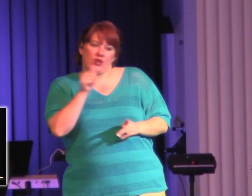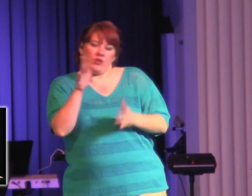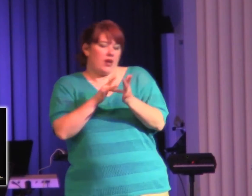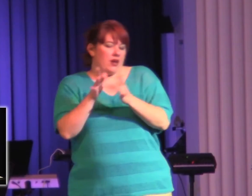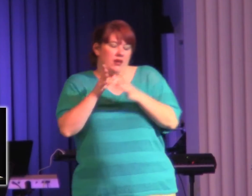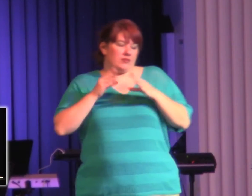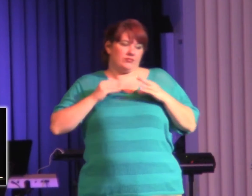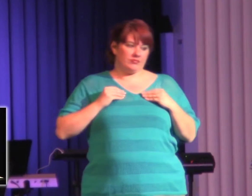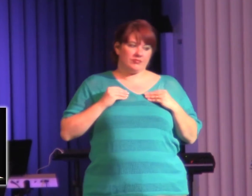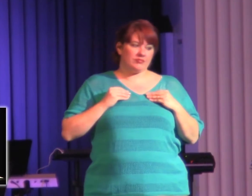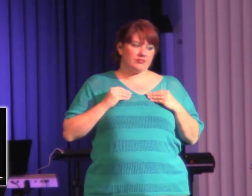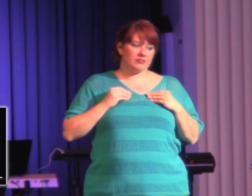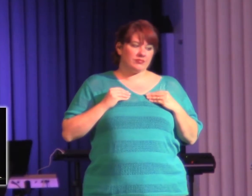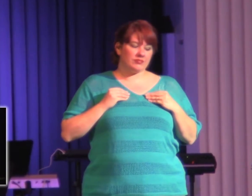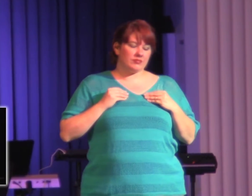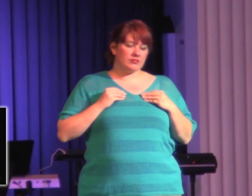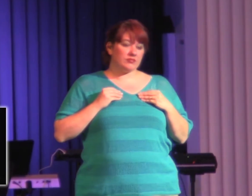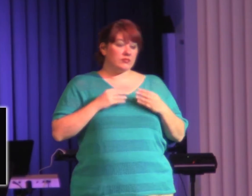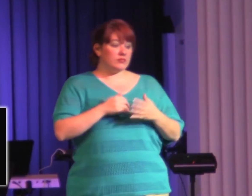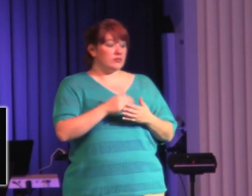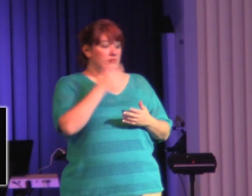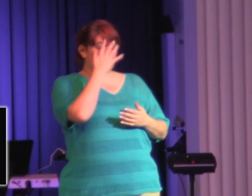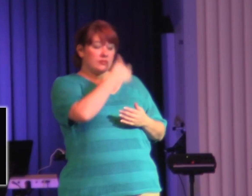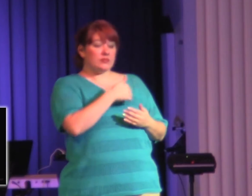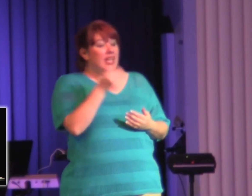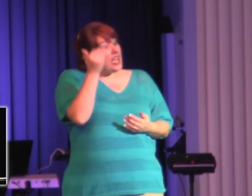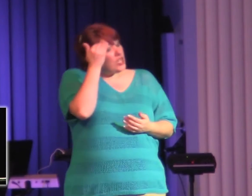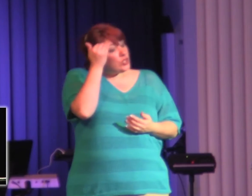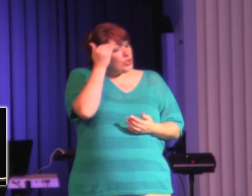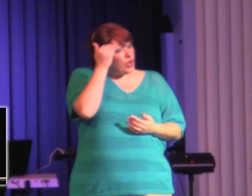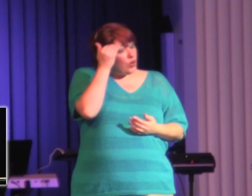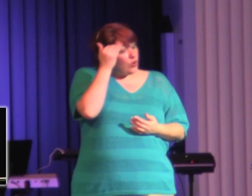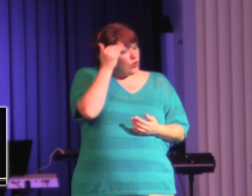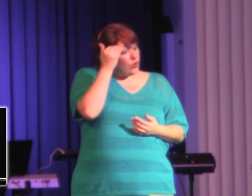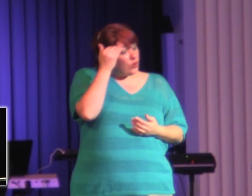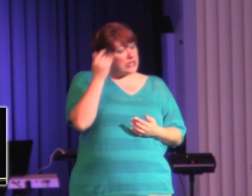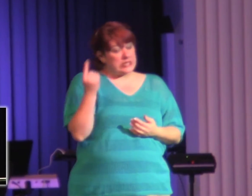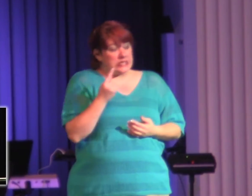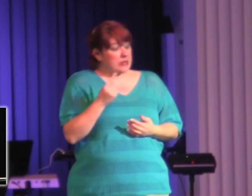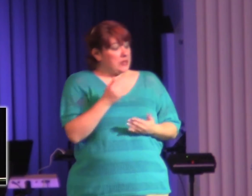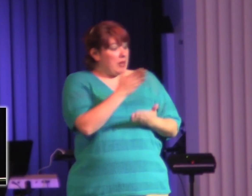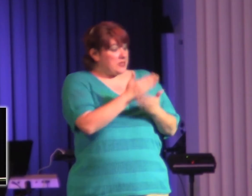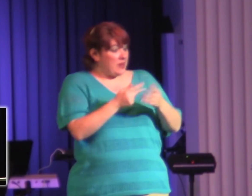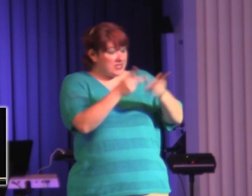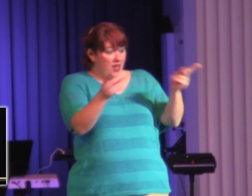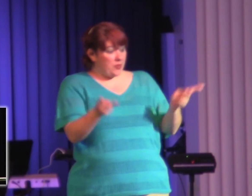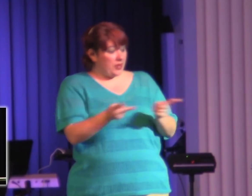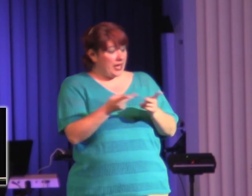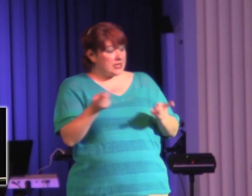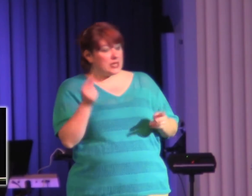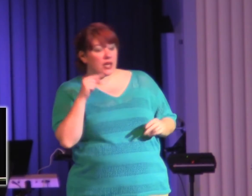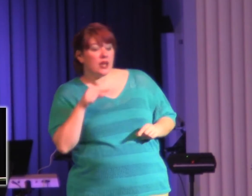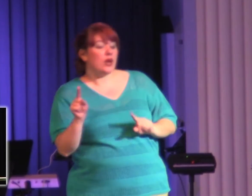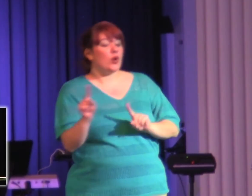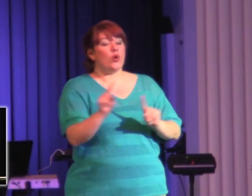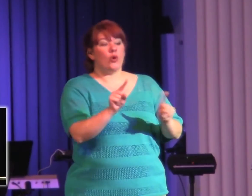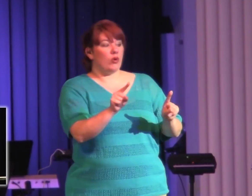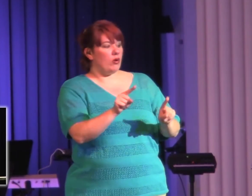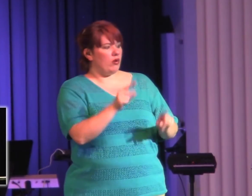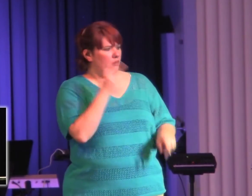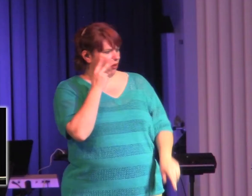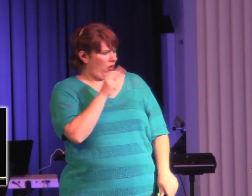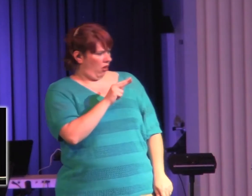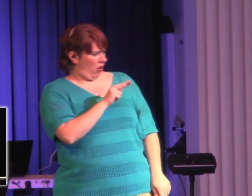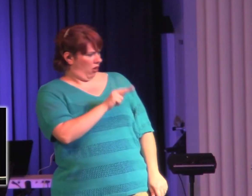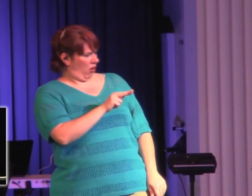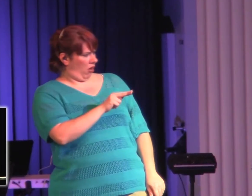about that. And you know what? Every now and then, you know, I'm someplace and I'm going, man, I can't believe these people are leaving this land out. If I weren't born again,